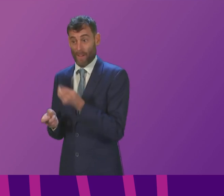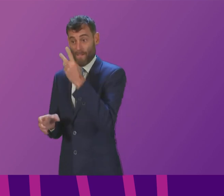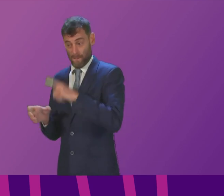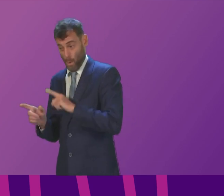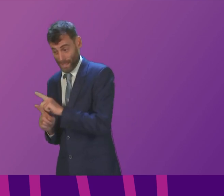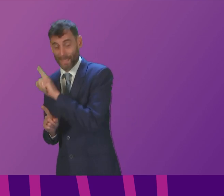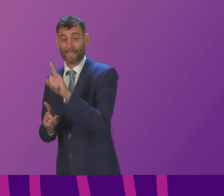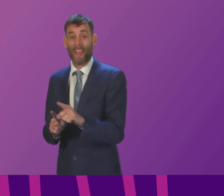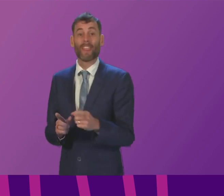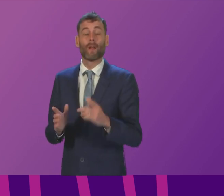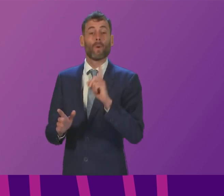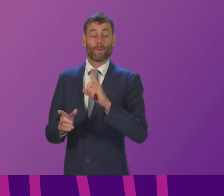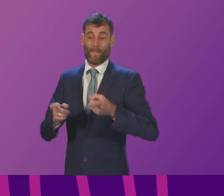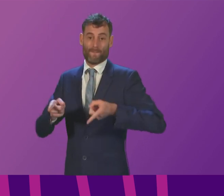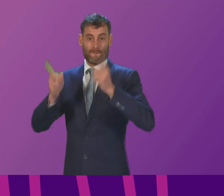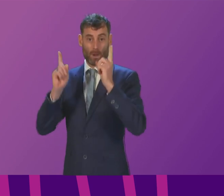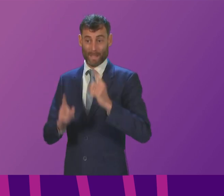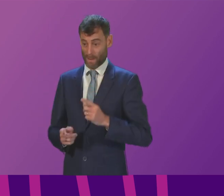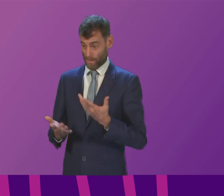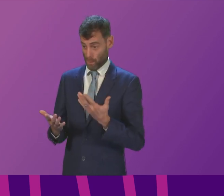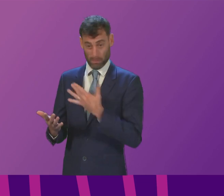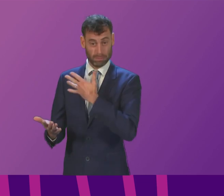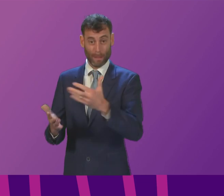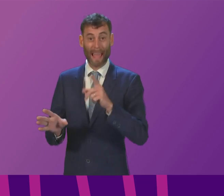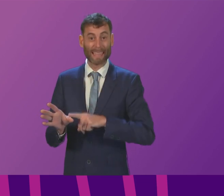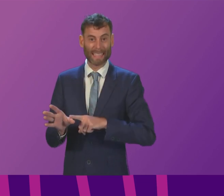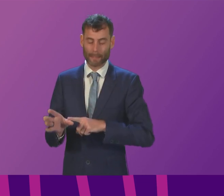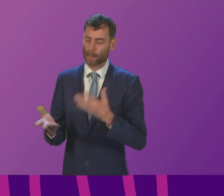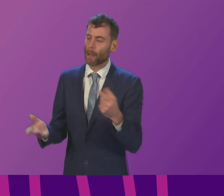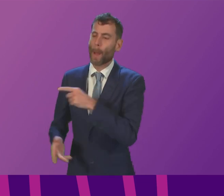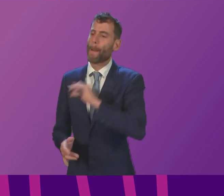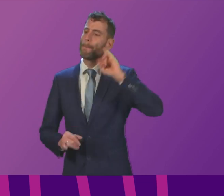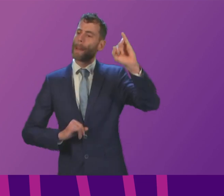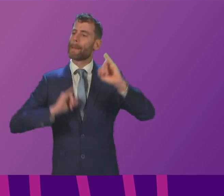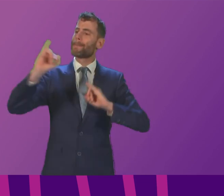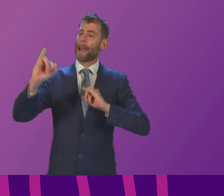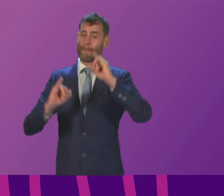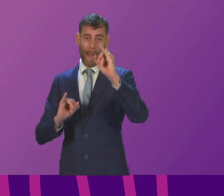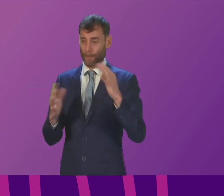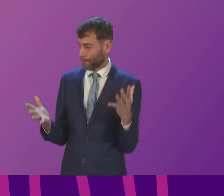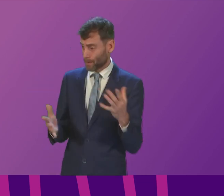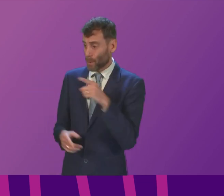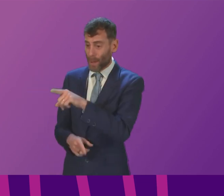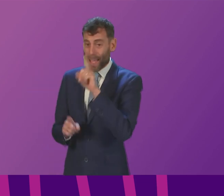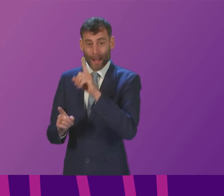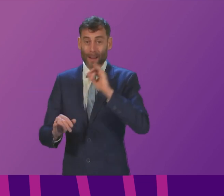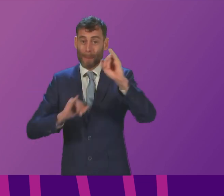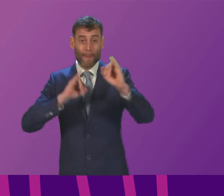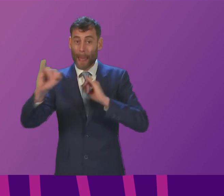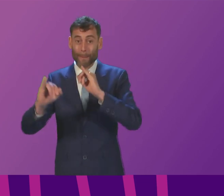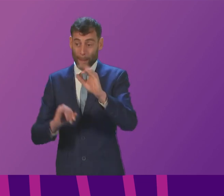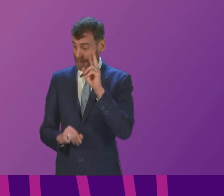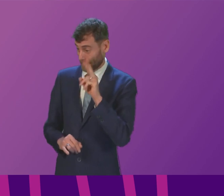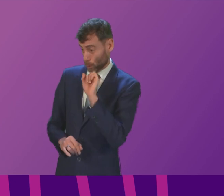first minister for 7 years there must come a point when it can't be somebody else's fault so let's look at Nicola Sturgeon's record